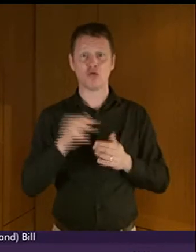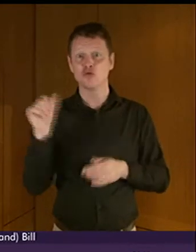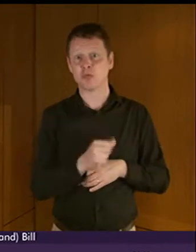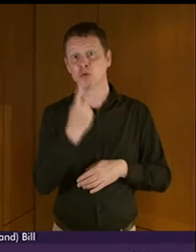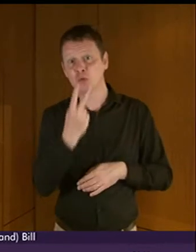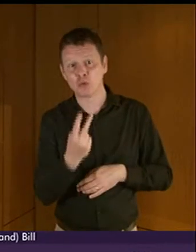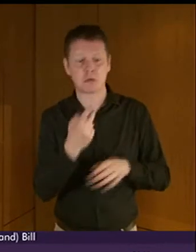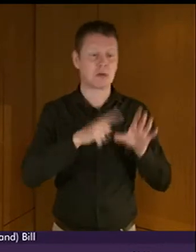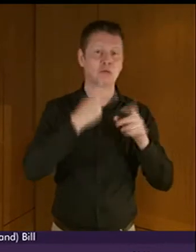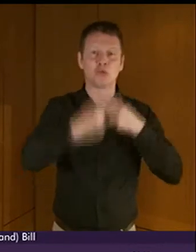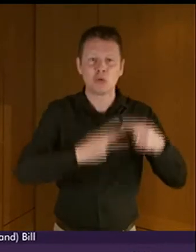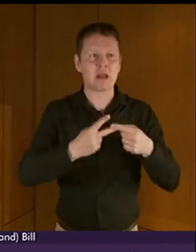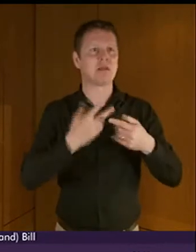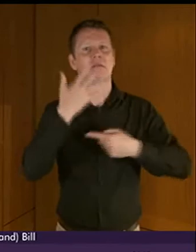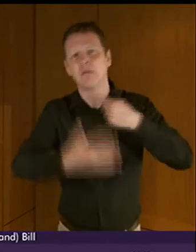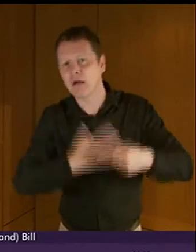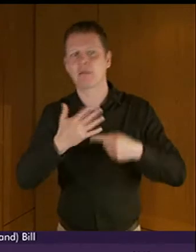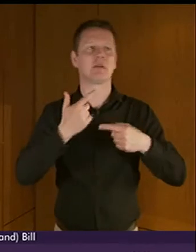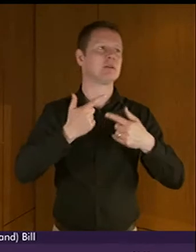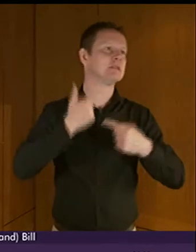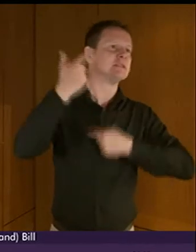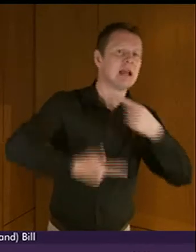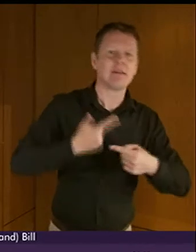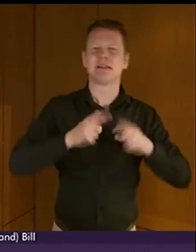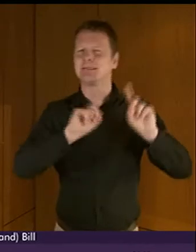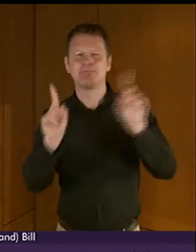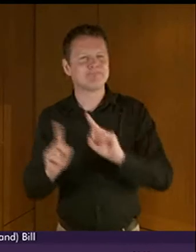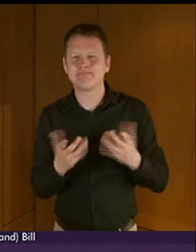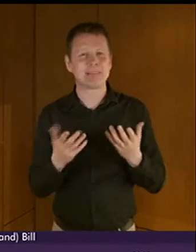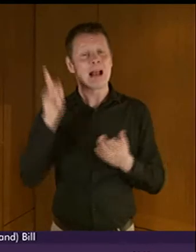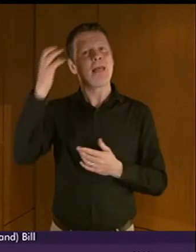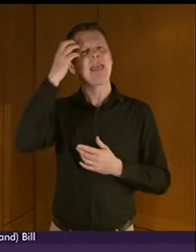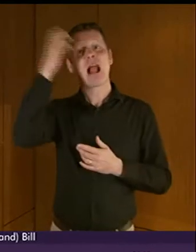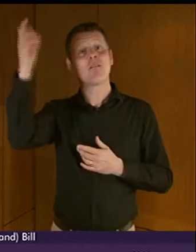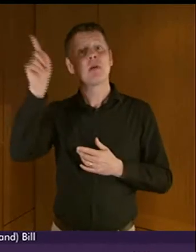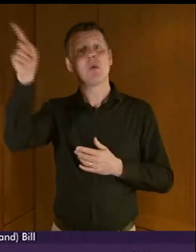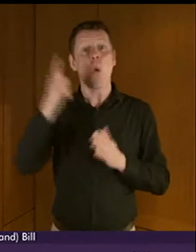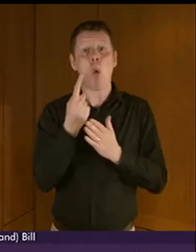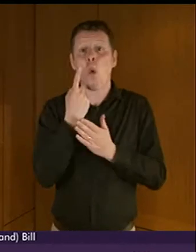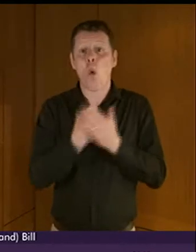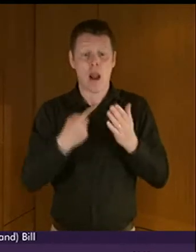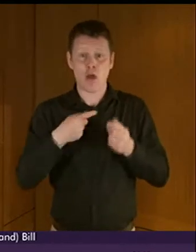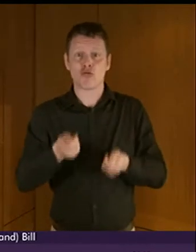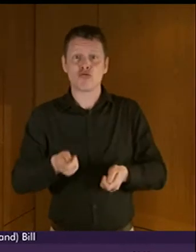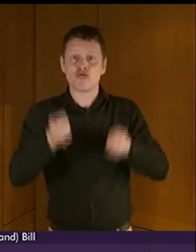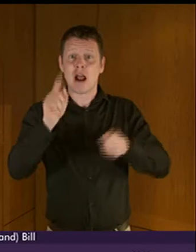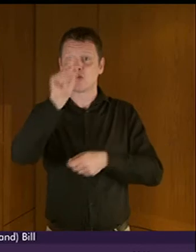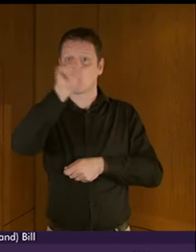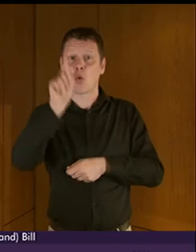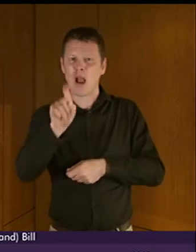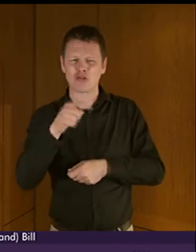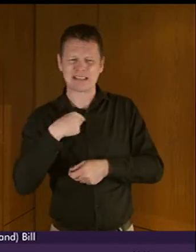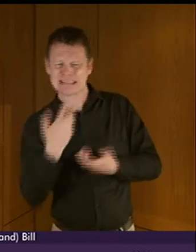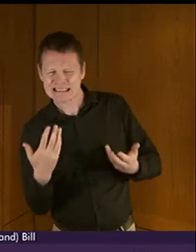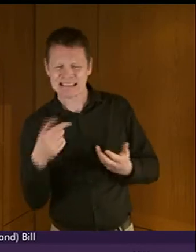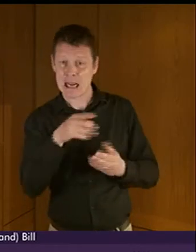clear however at this point that the reason that the government has raised a question about the five year cycle in